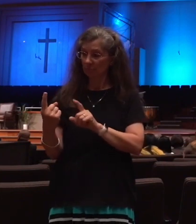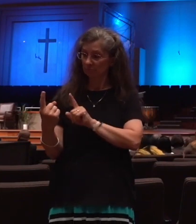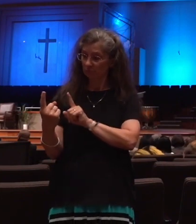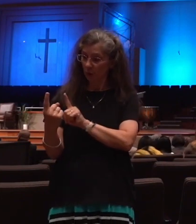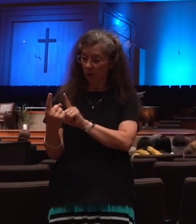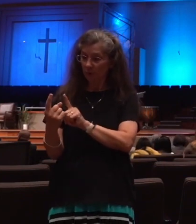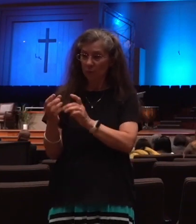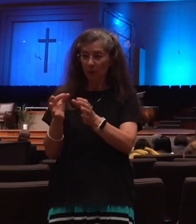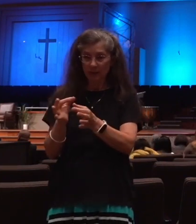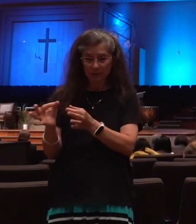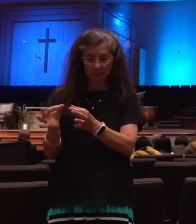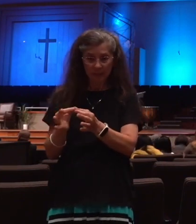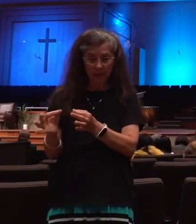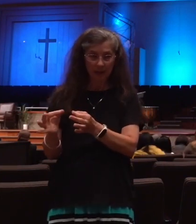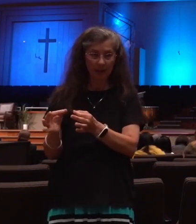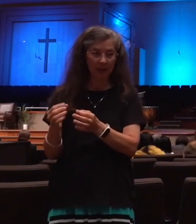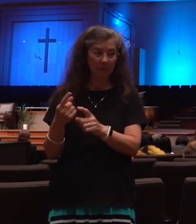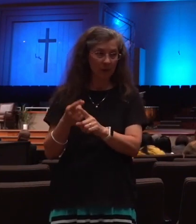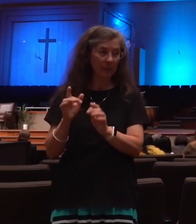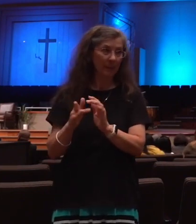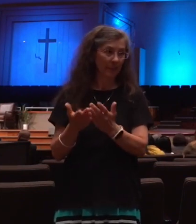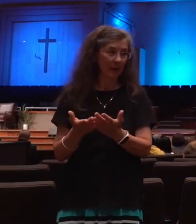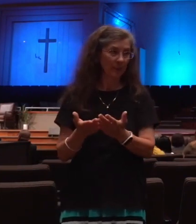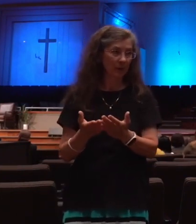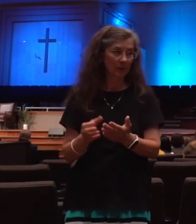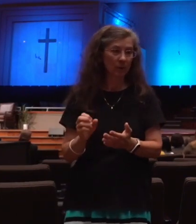how you can accept Christ as your Savior. Let's stand for prayer.